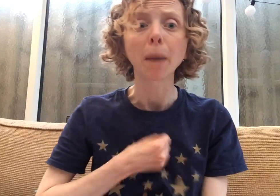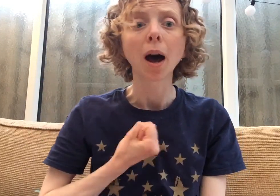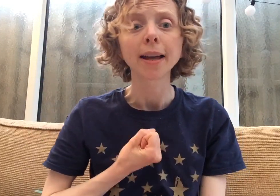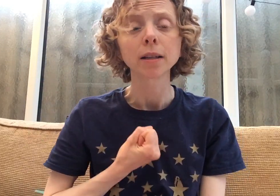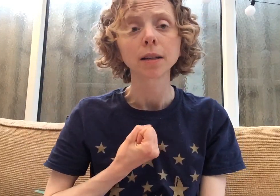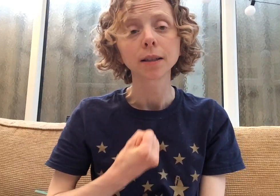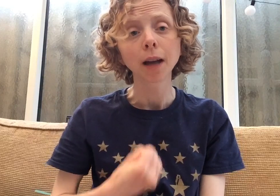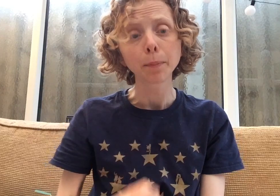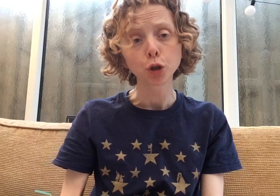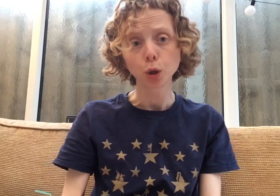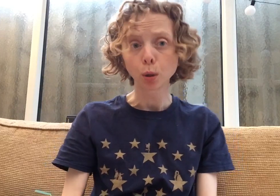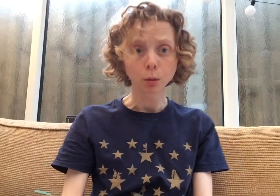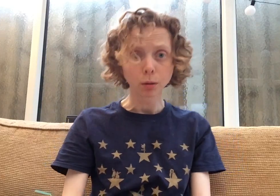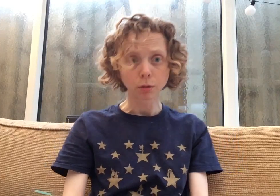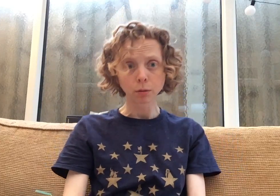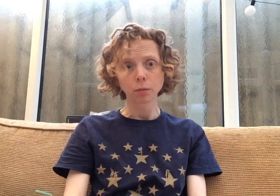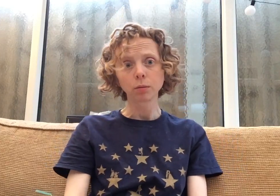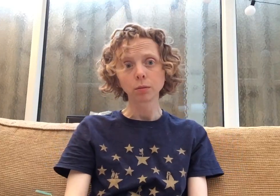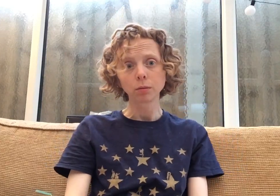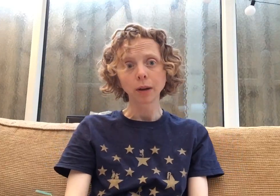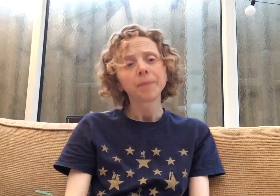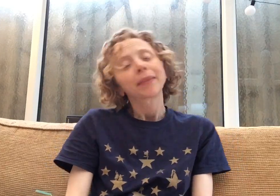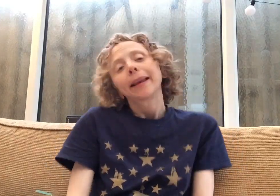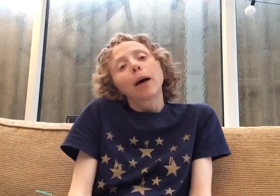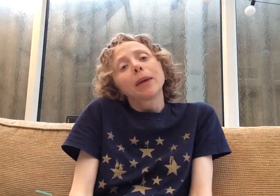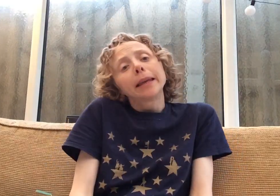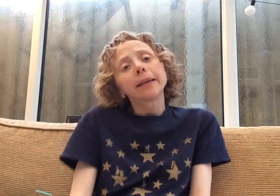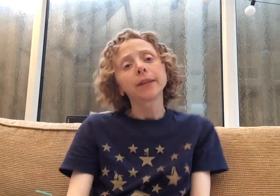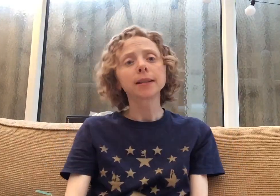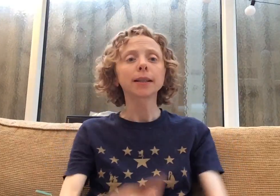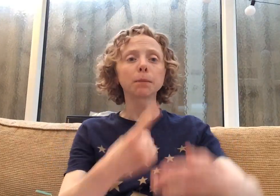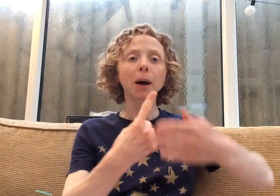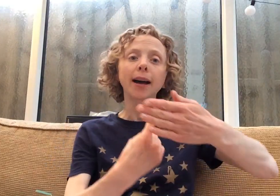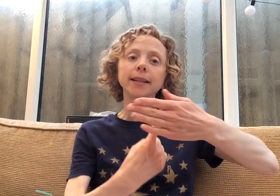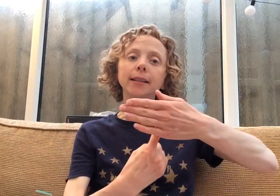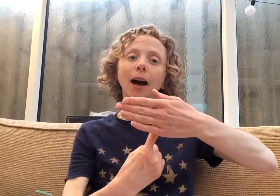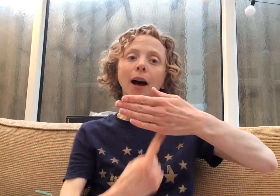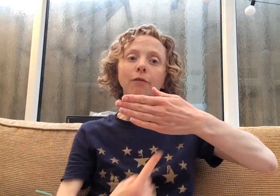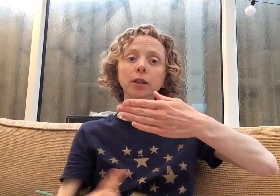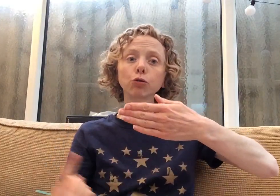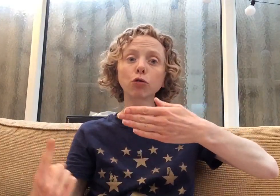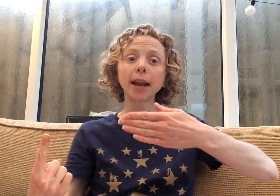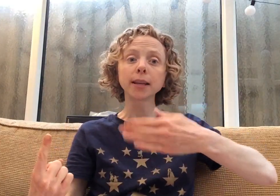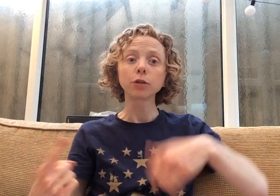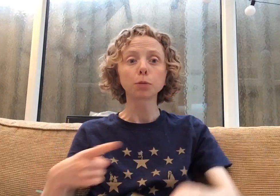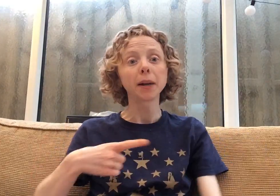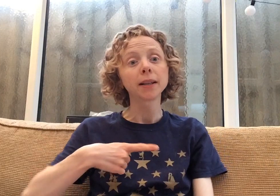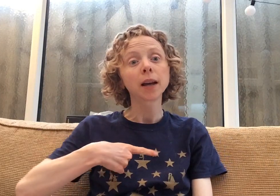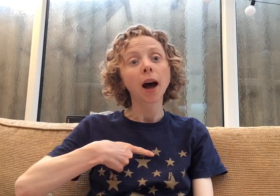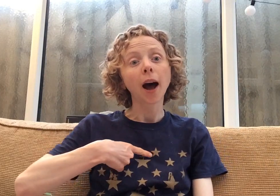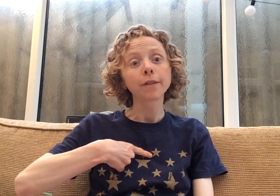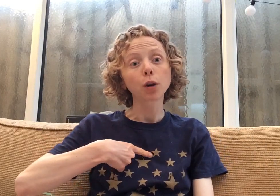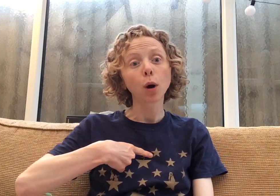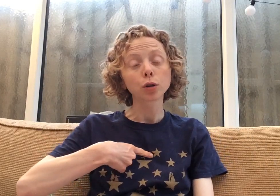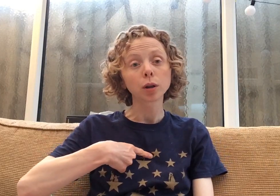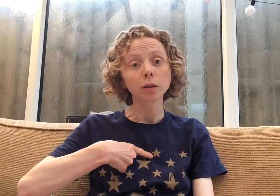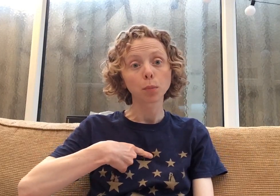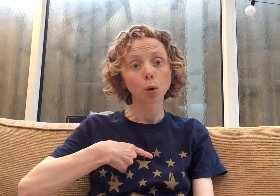mine to subdue. Now even despite our estrangement, I've got a small